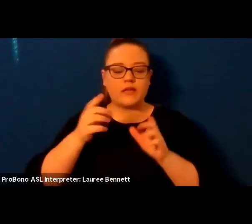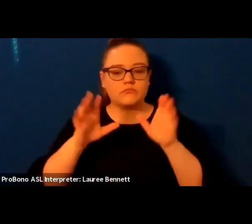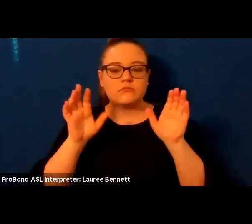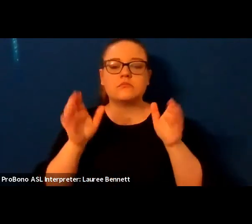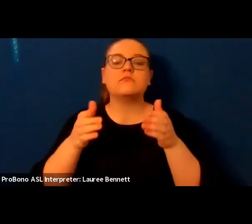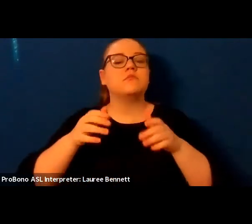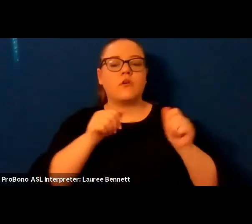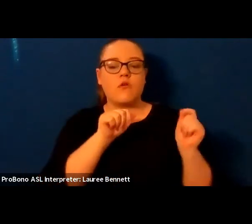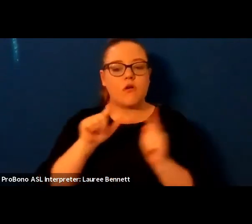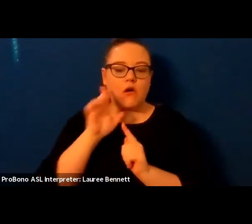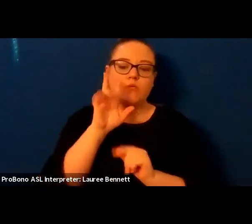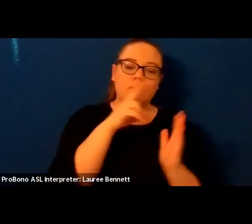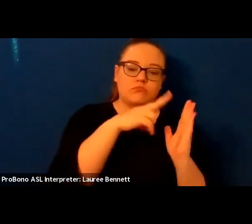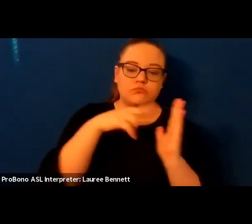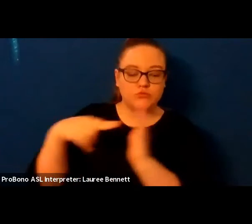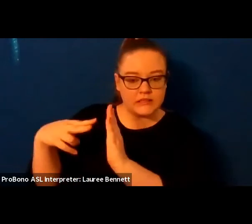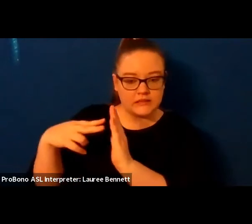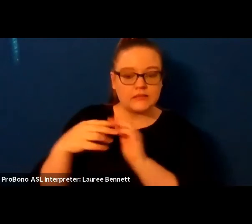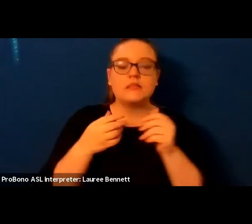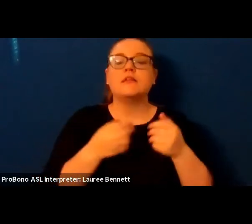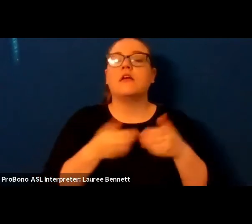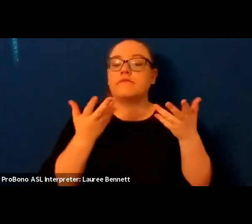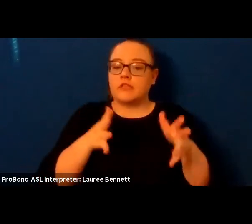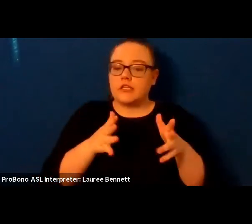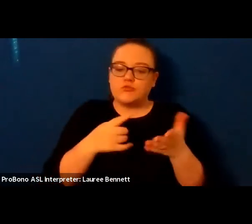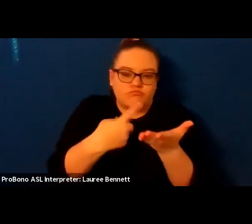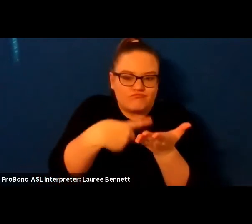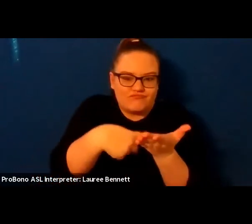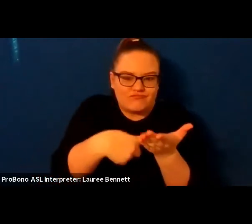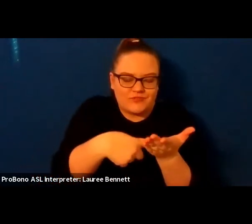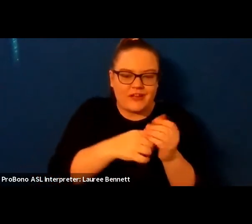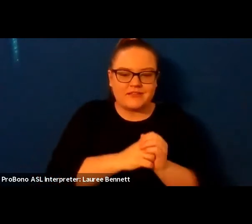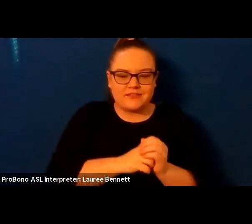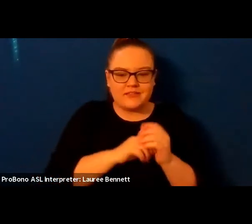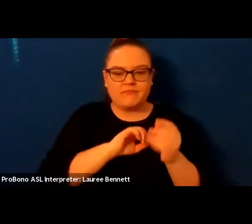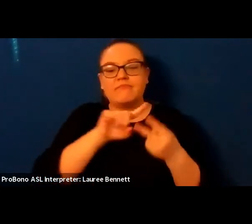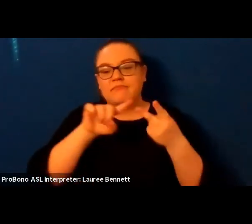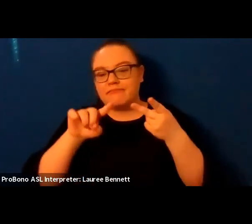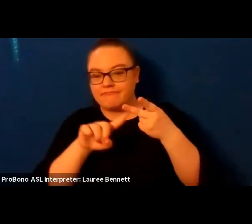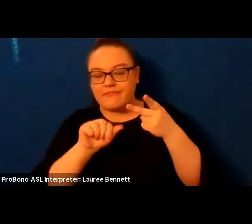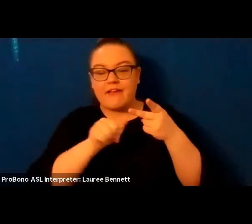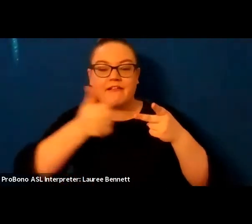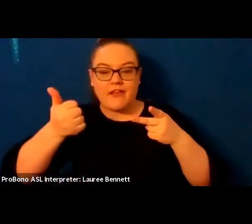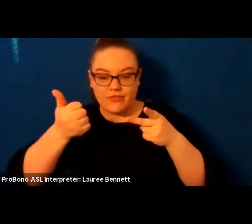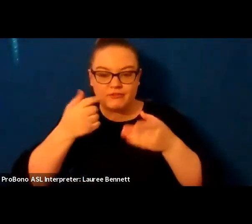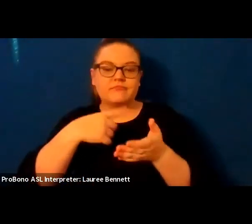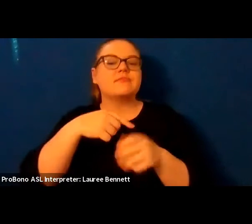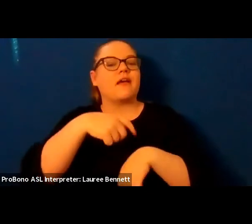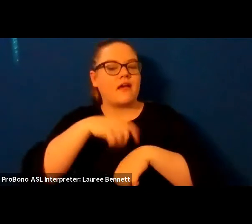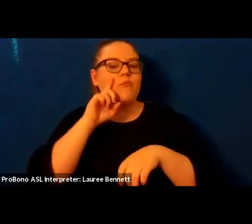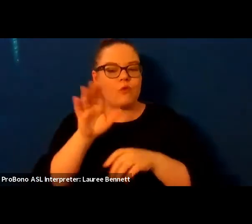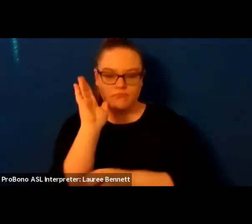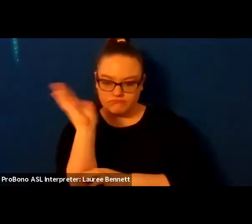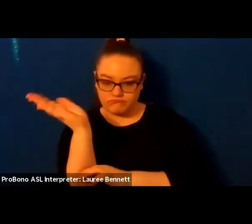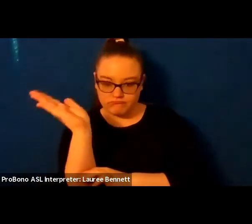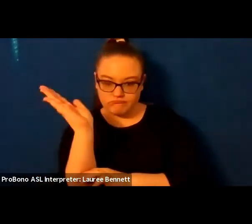between all of our readers and then we're going to do a second round and a second conversation between our readers and then molly will close us